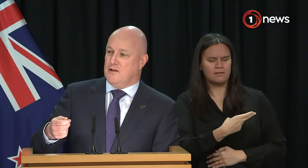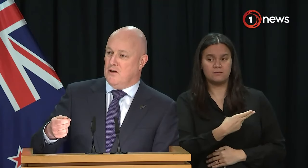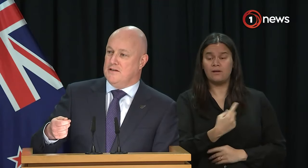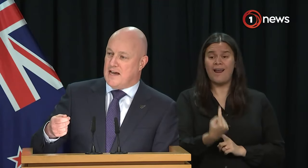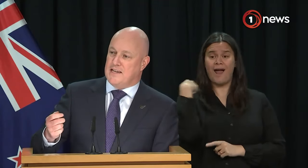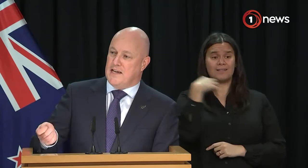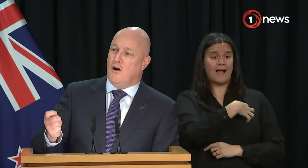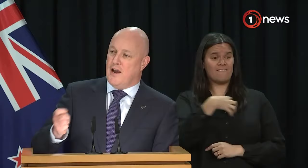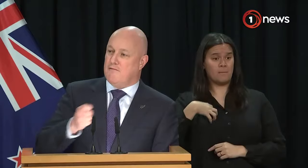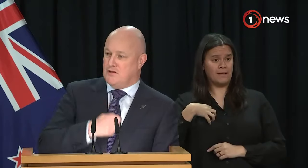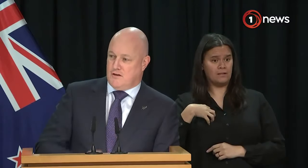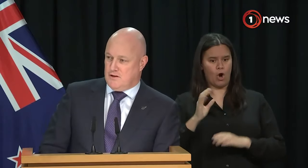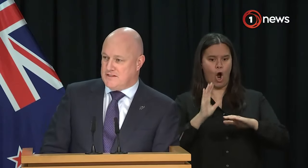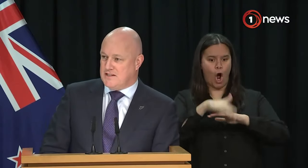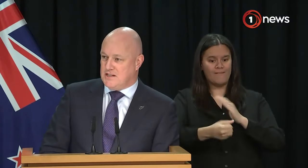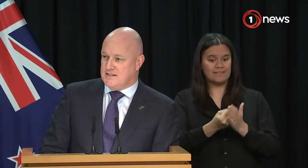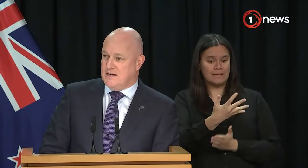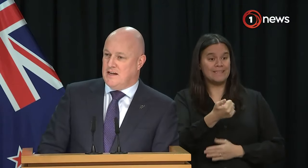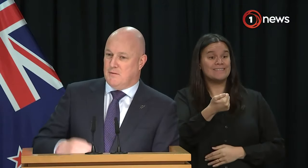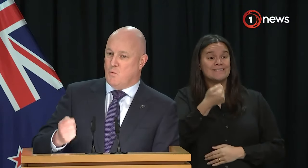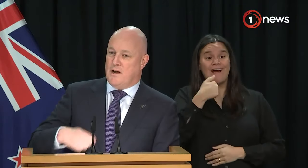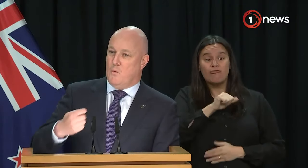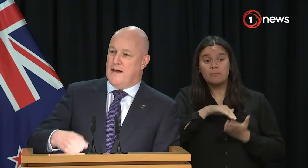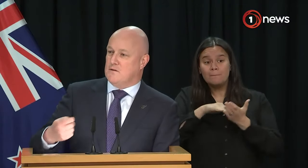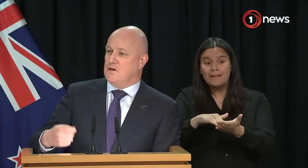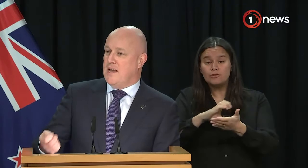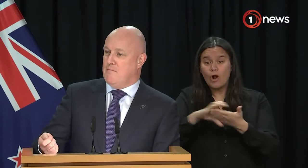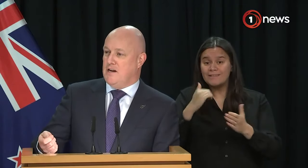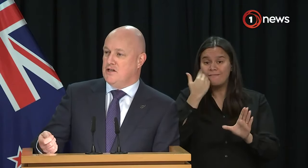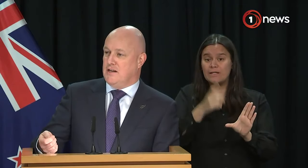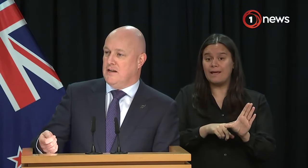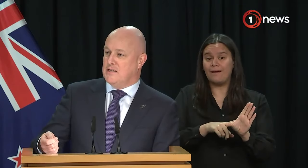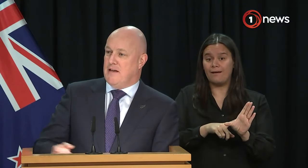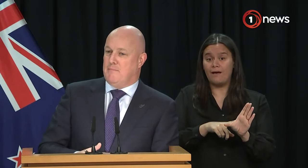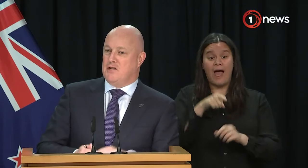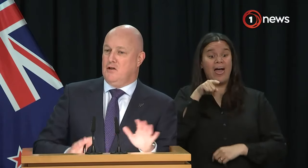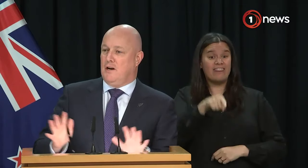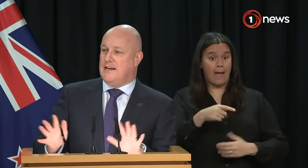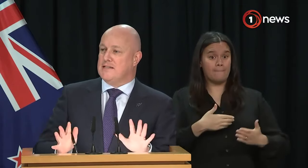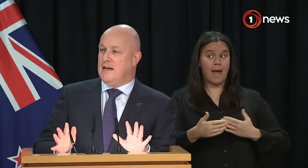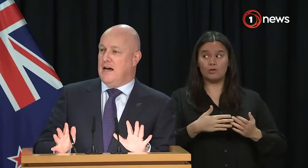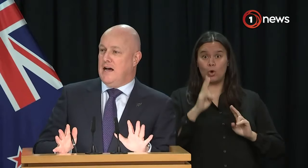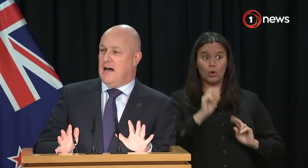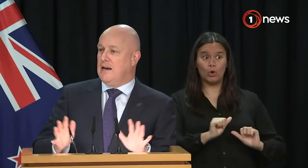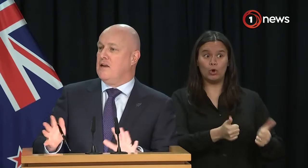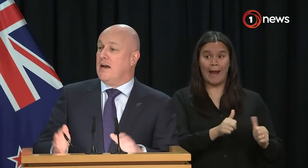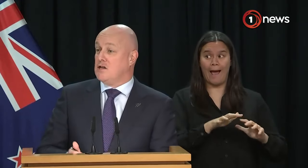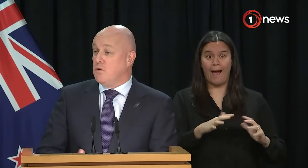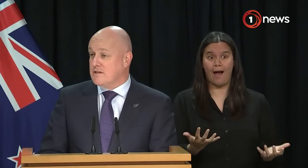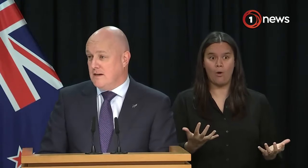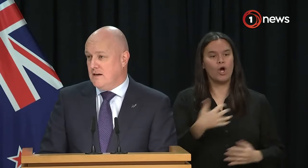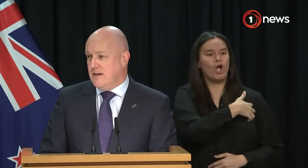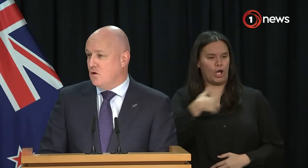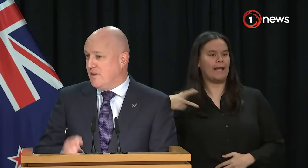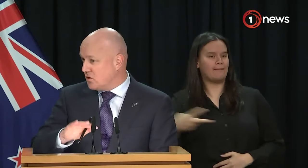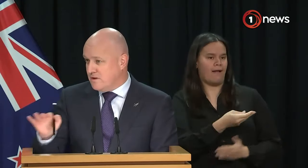$600 million a year on average over those six years, that was one of the ways in which they were managing to make the budget look less uglier than it